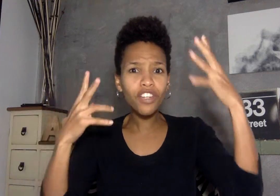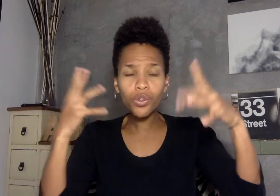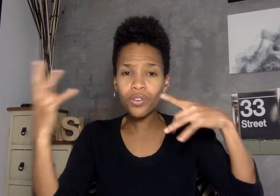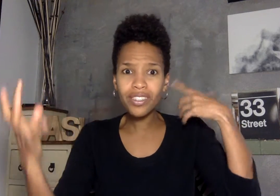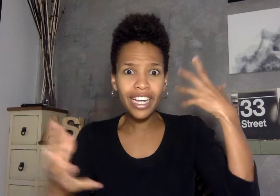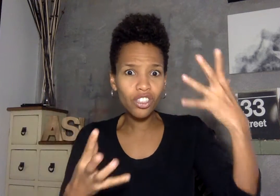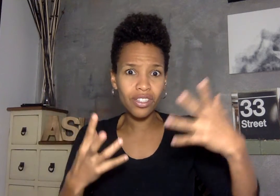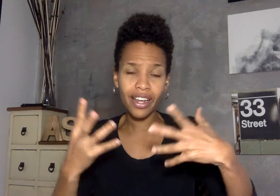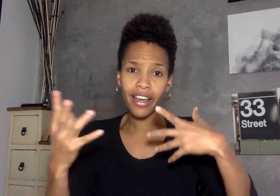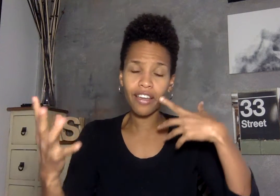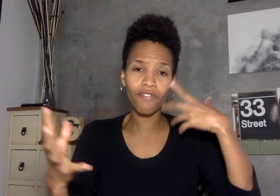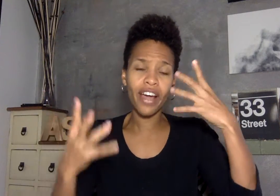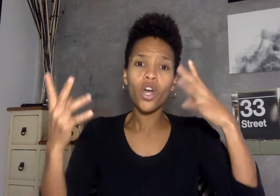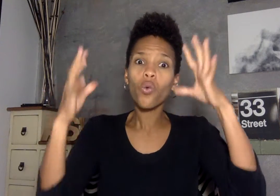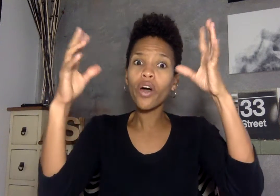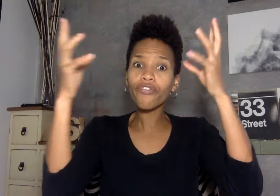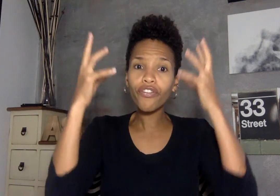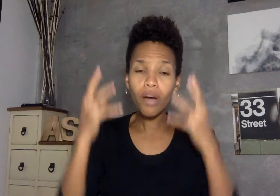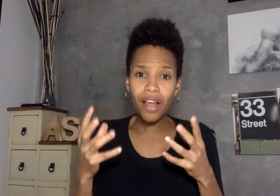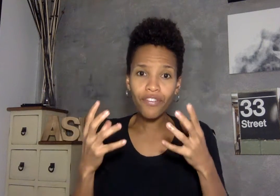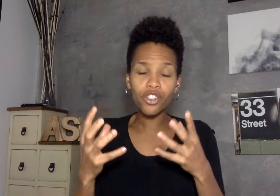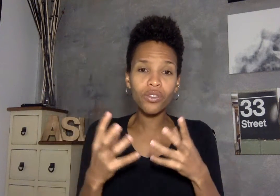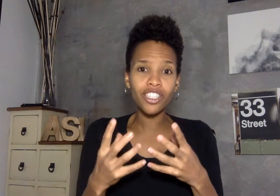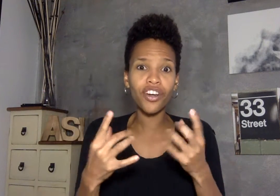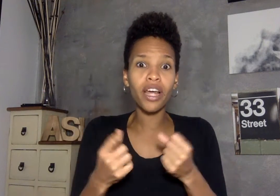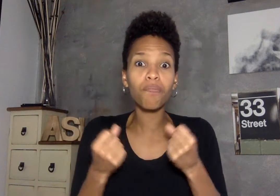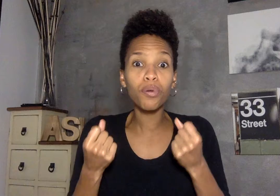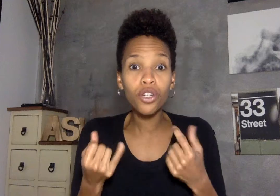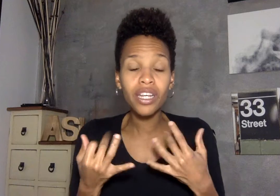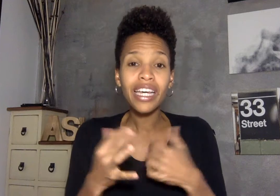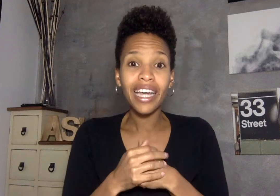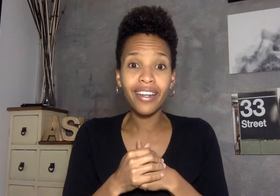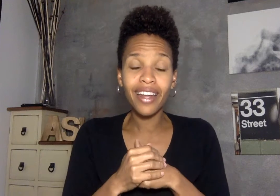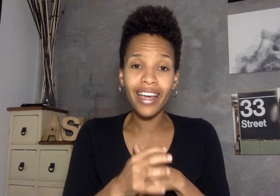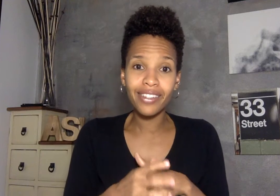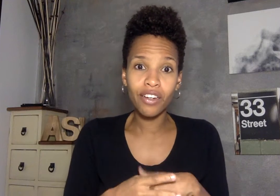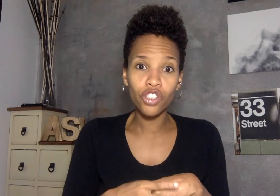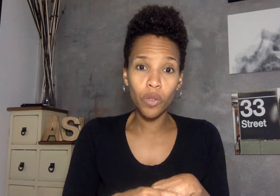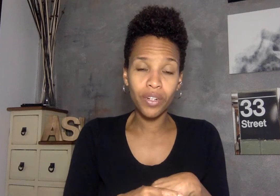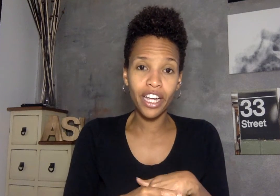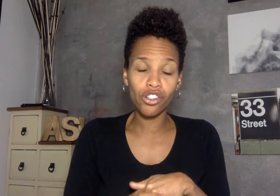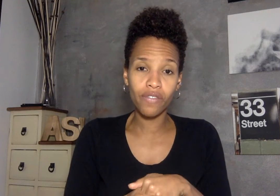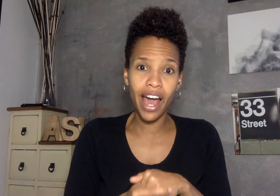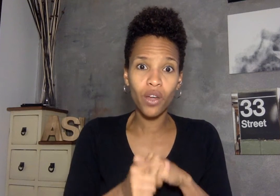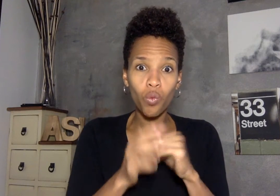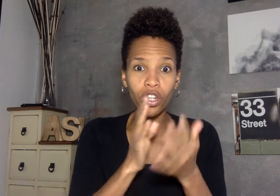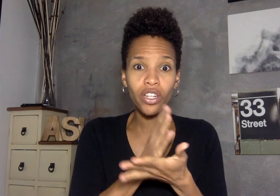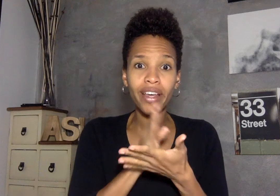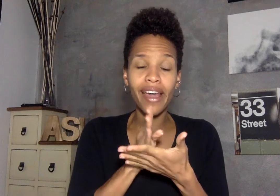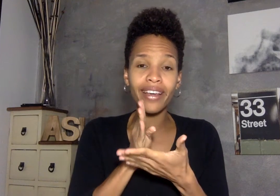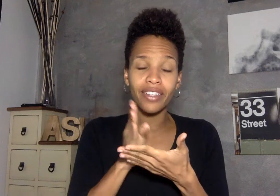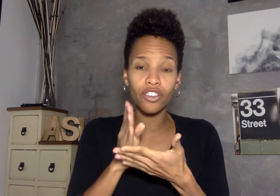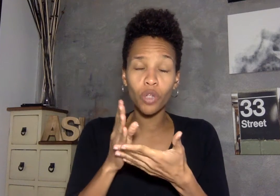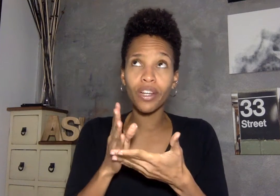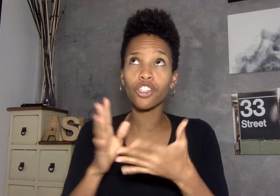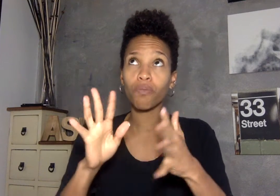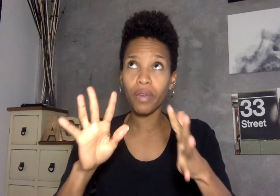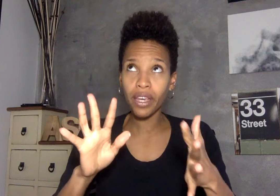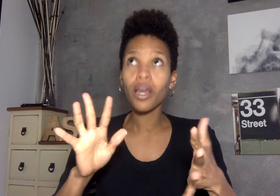visualizations that i can find what from that visualization can i put in an asl interpretation of that and what should that asl interpretation be